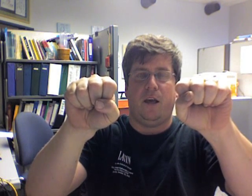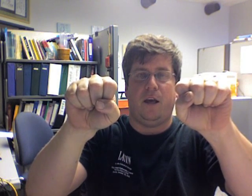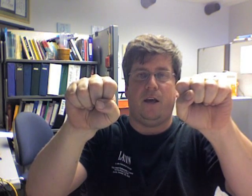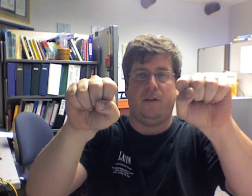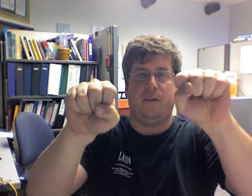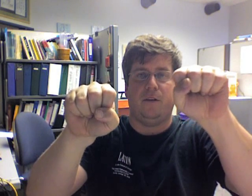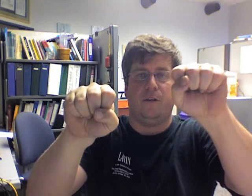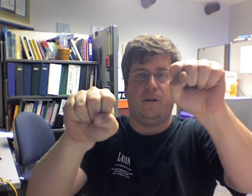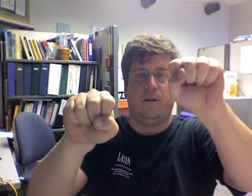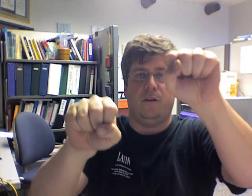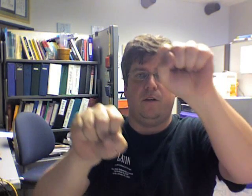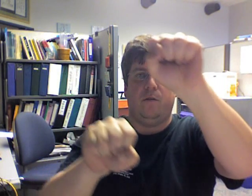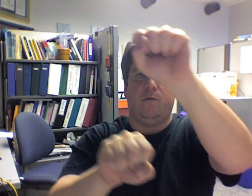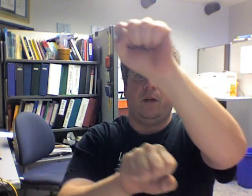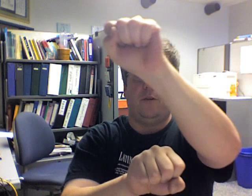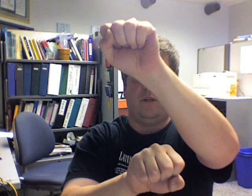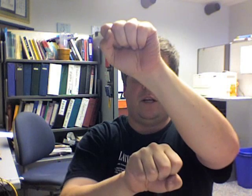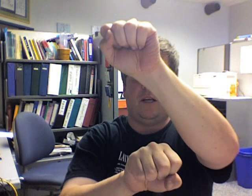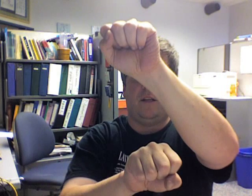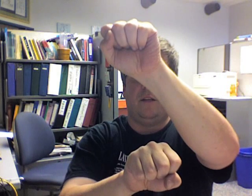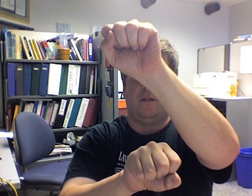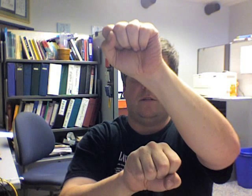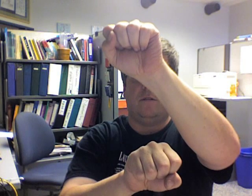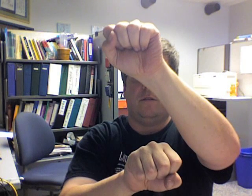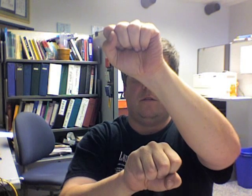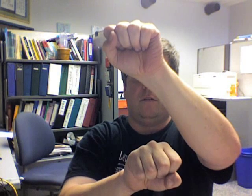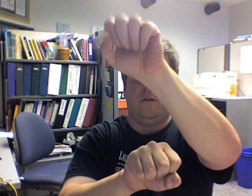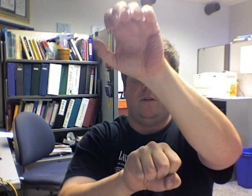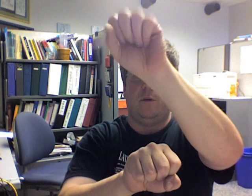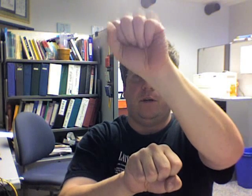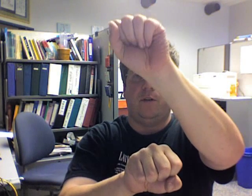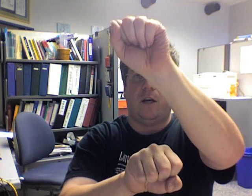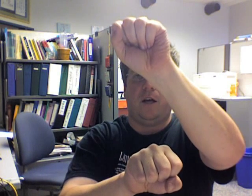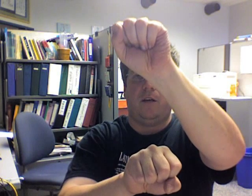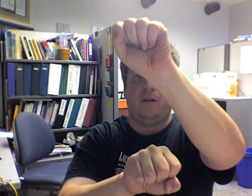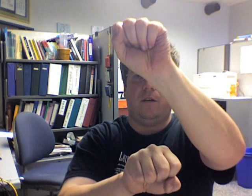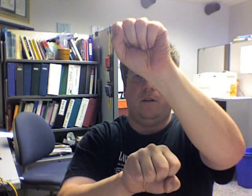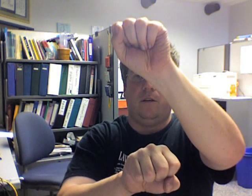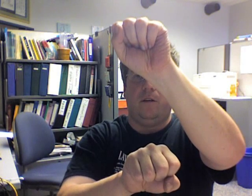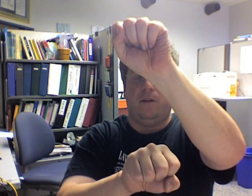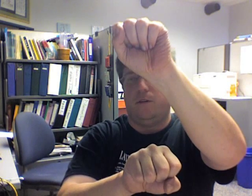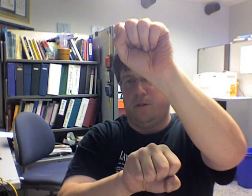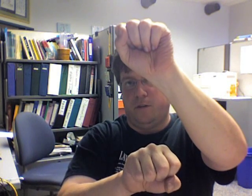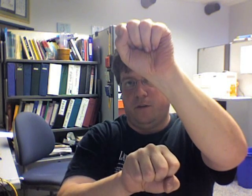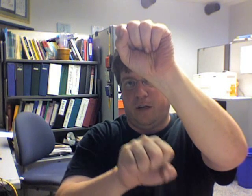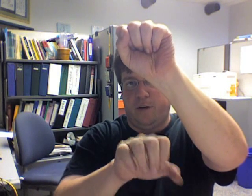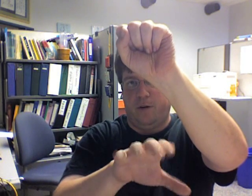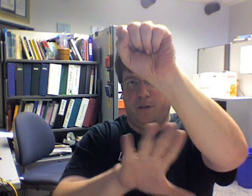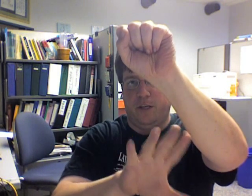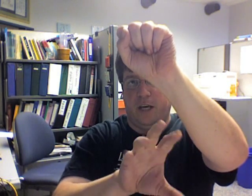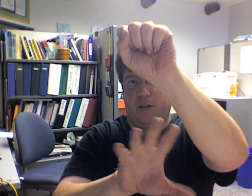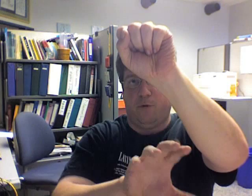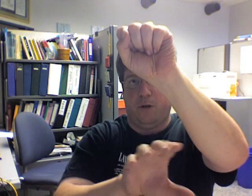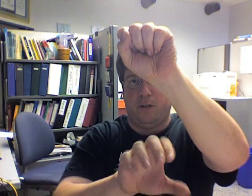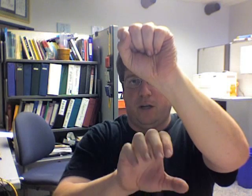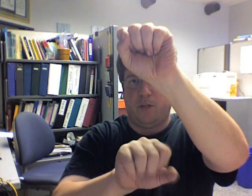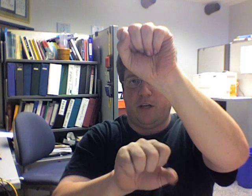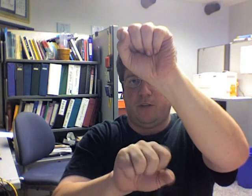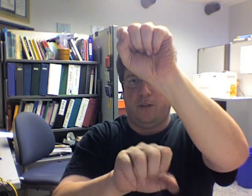I'm 1. when I do that, I get this. So here's i. This is, down here is negative 1 times i. So this